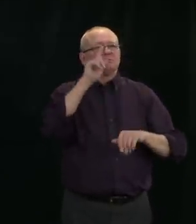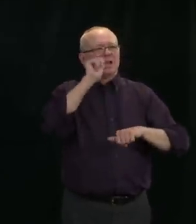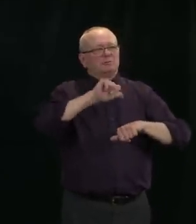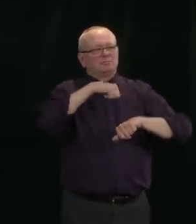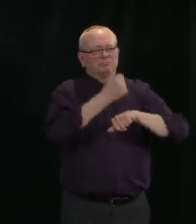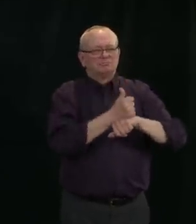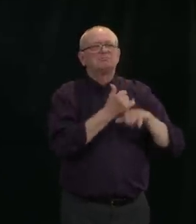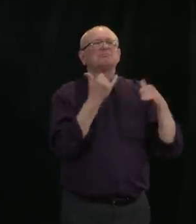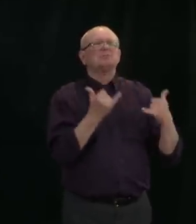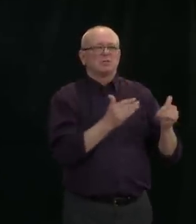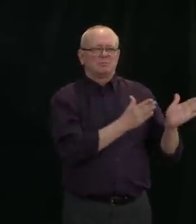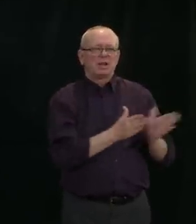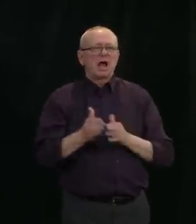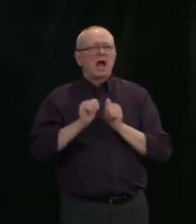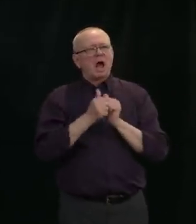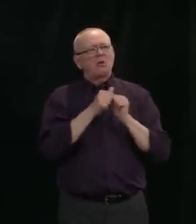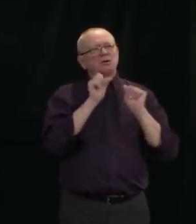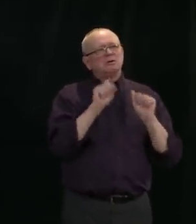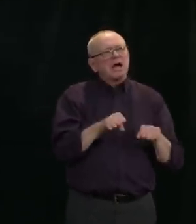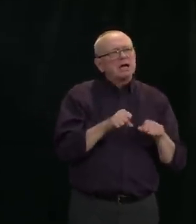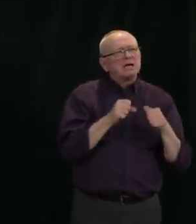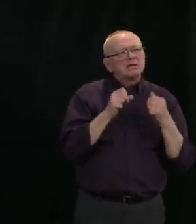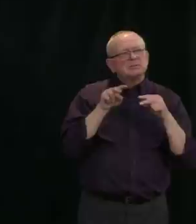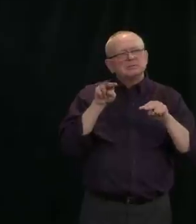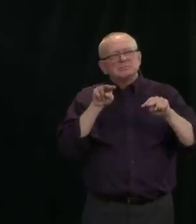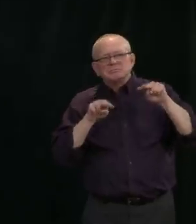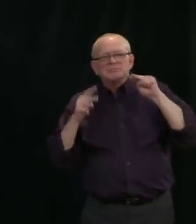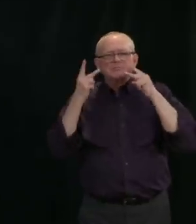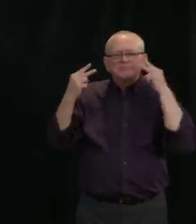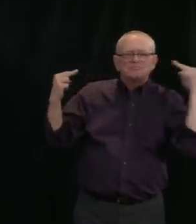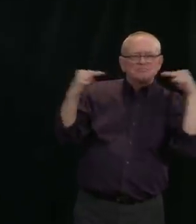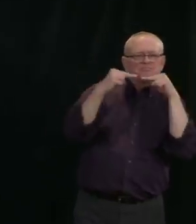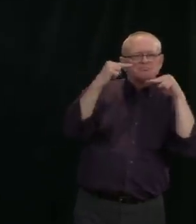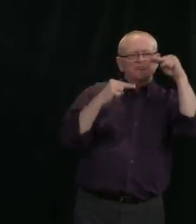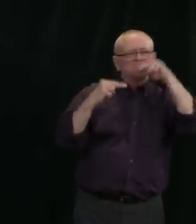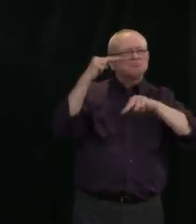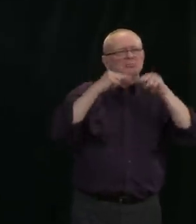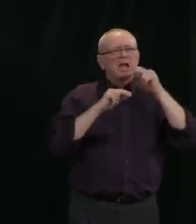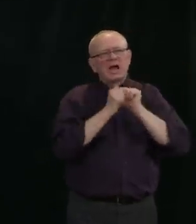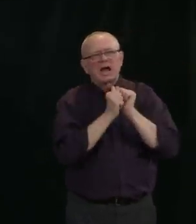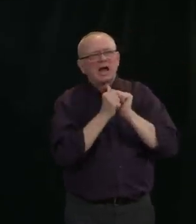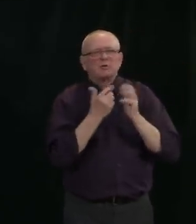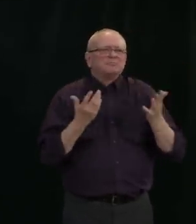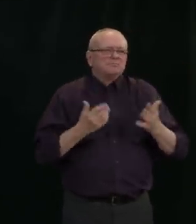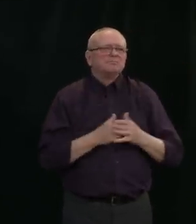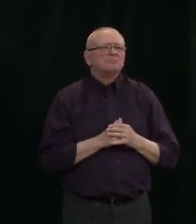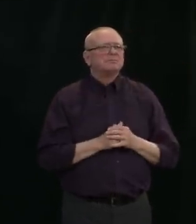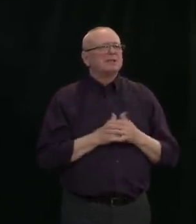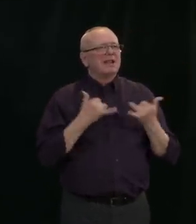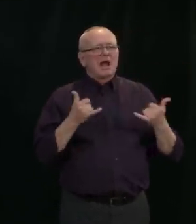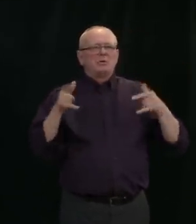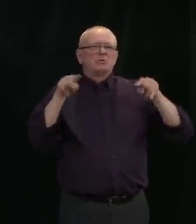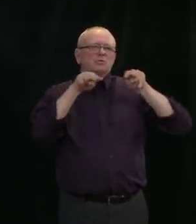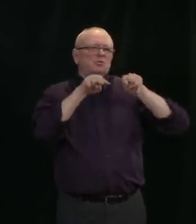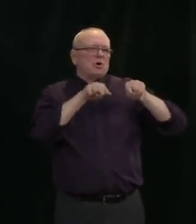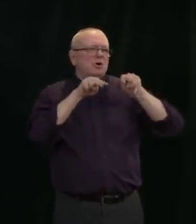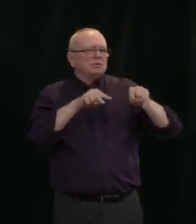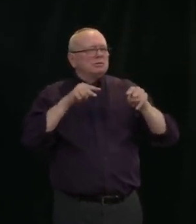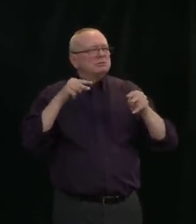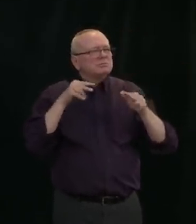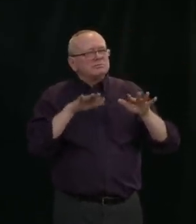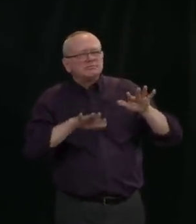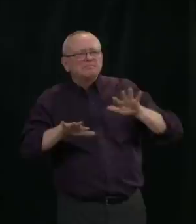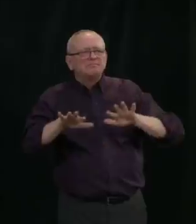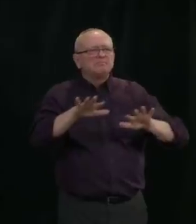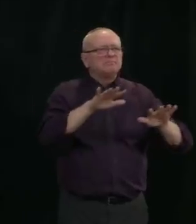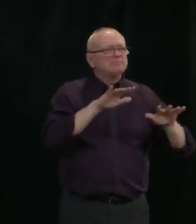are continuing to watch the situation in our province very closely. We need to move forward together, even though we are physically